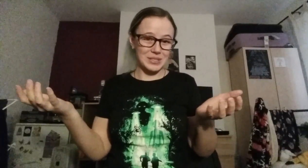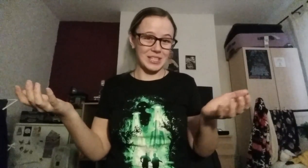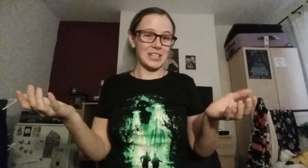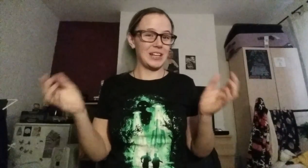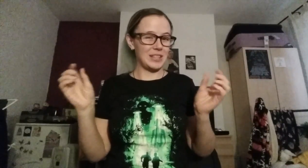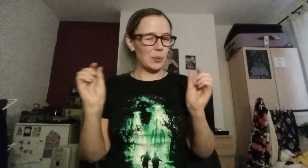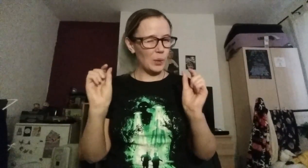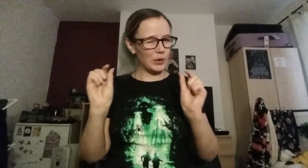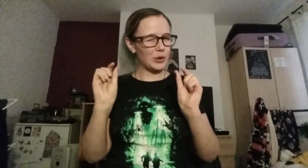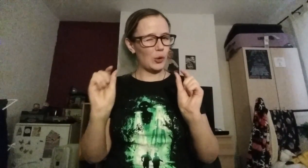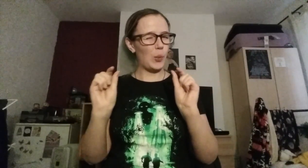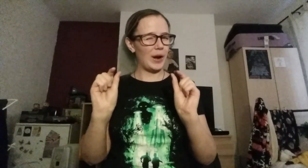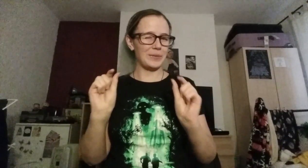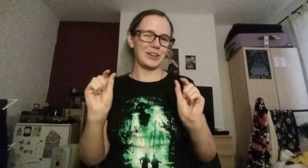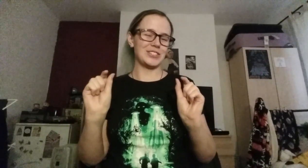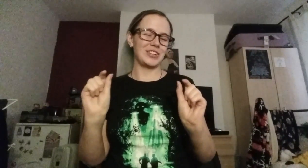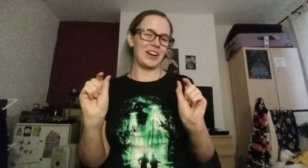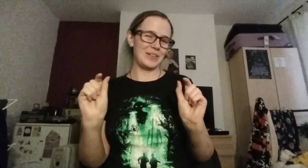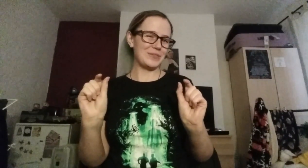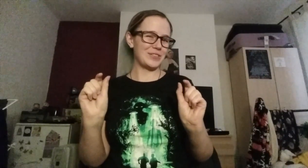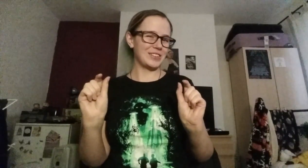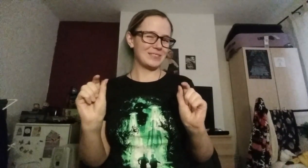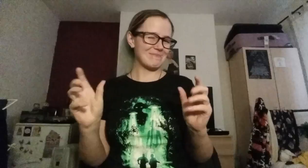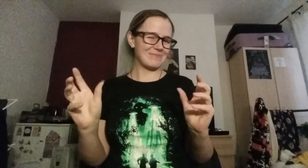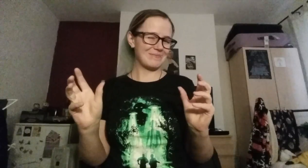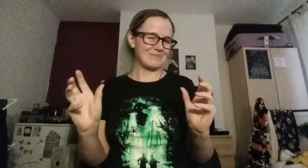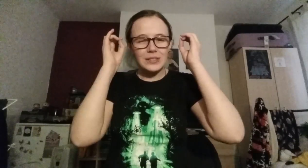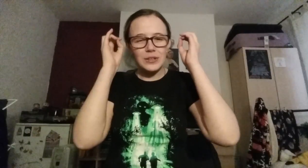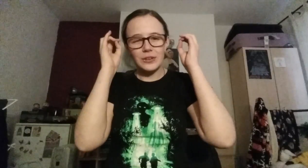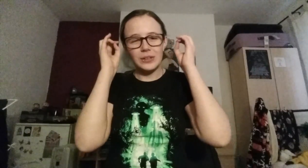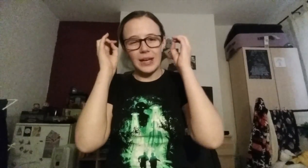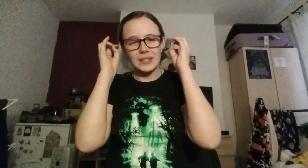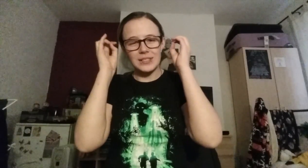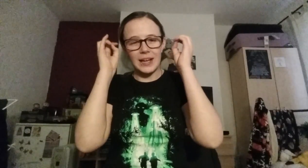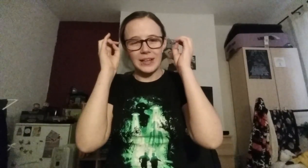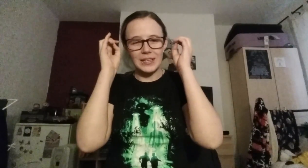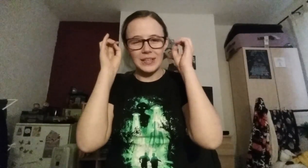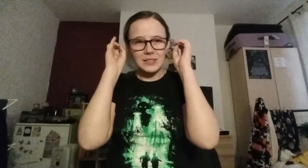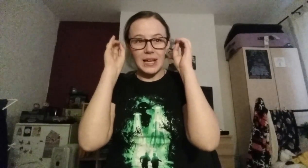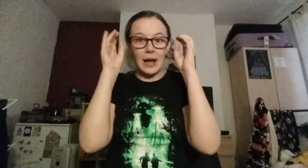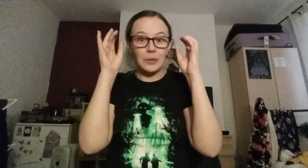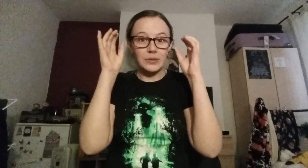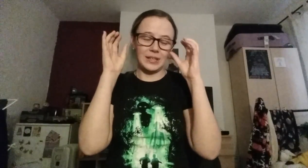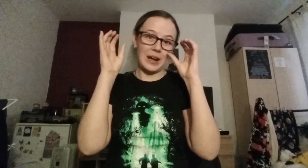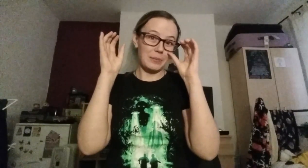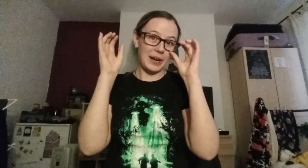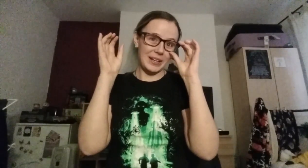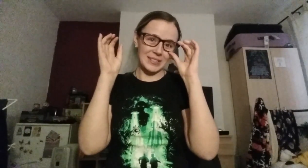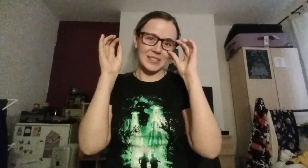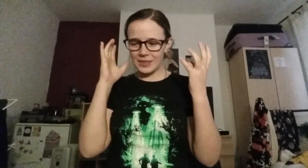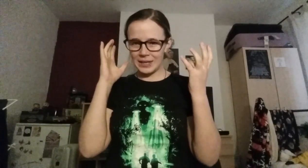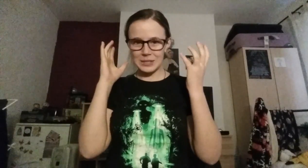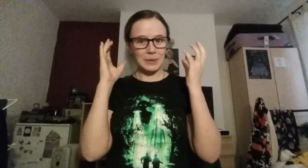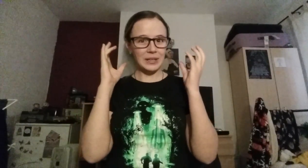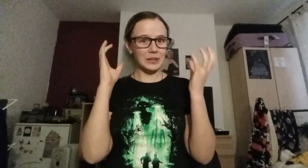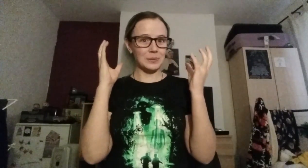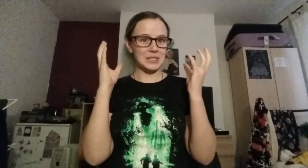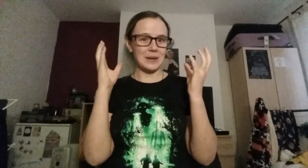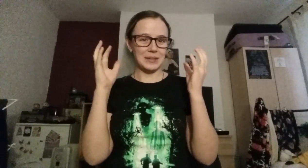decided they weren't quite rich enough. There's that little internal anxiety sound in our brains that depending on what's happening